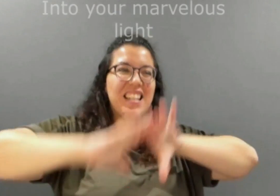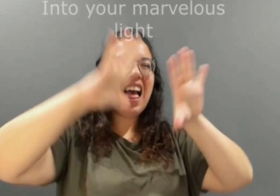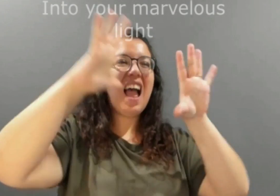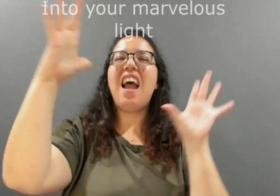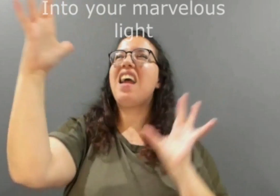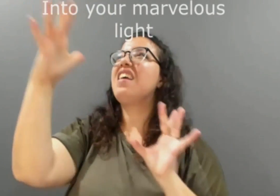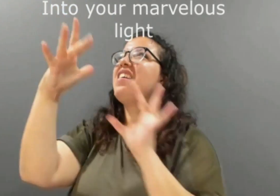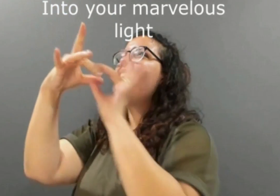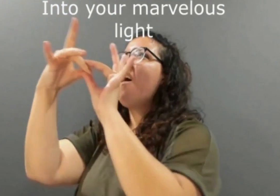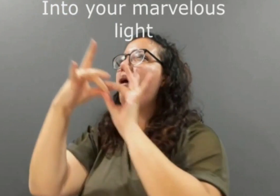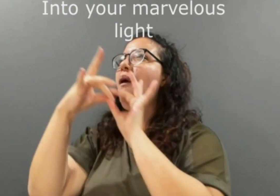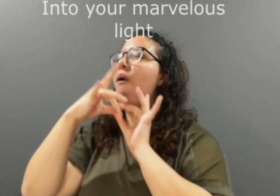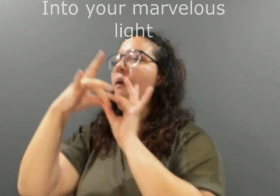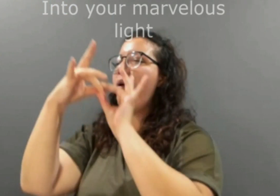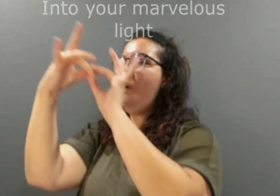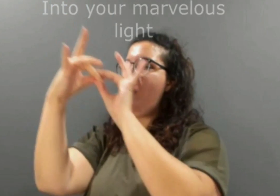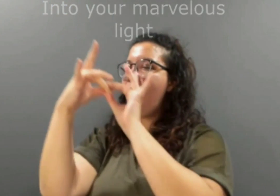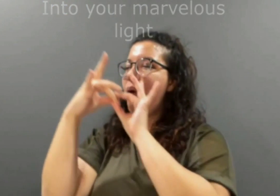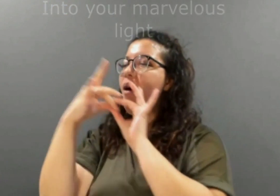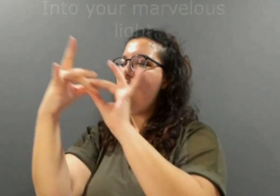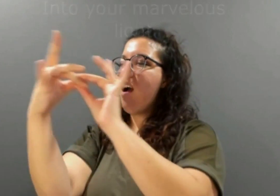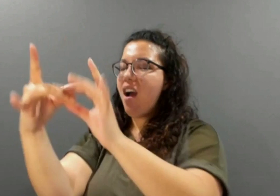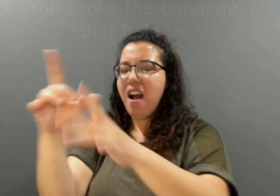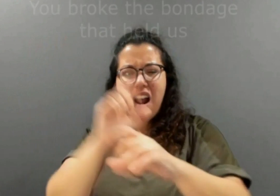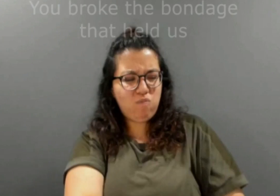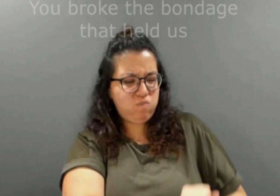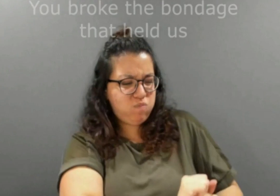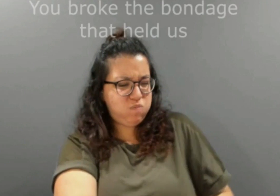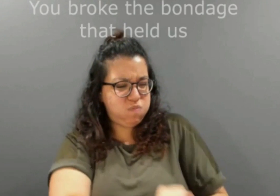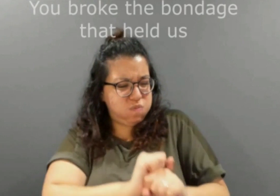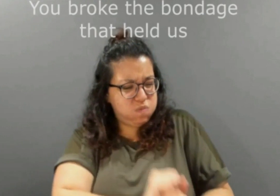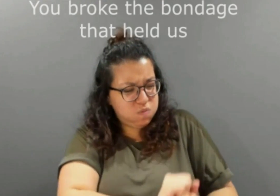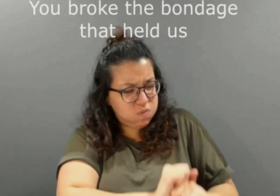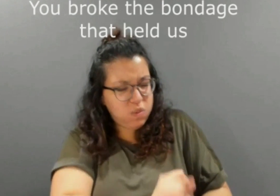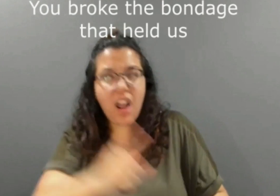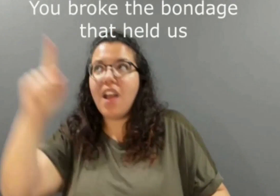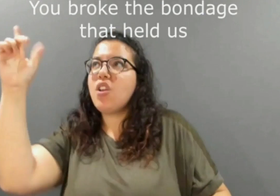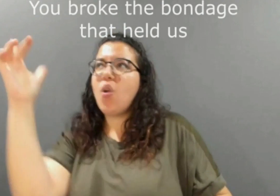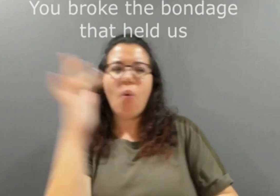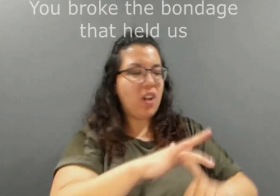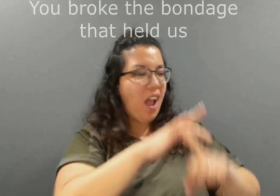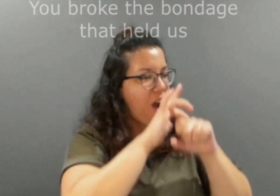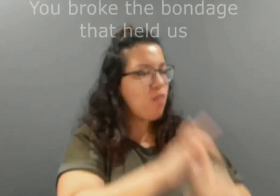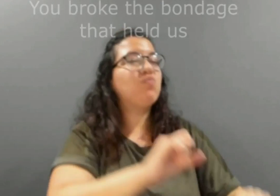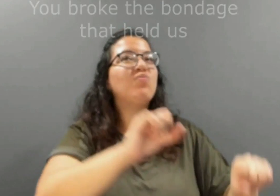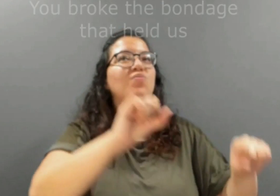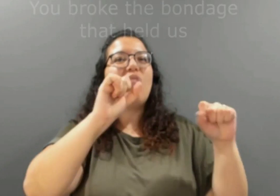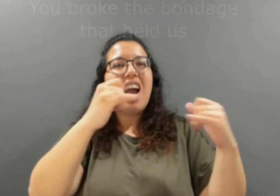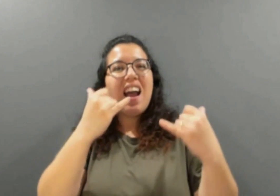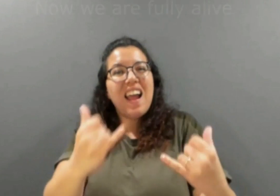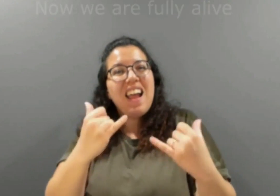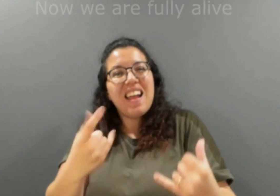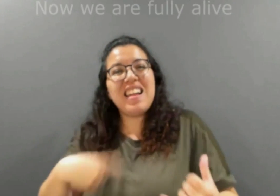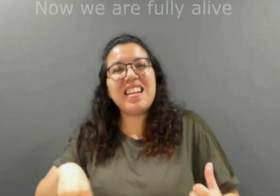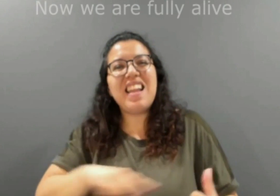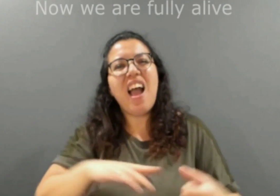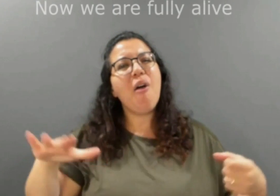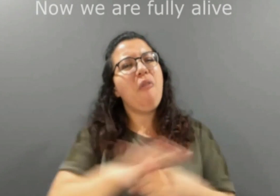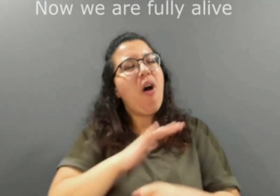You broke the bondage that held us Now we are fully alive